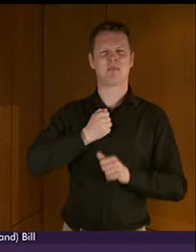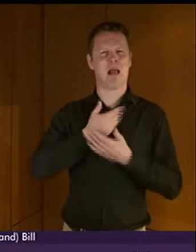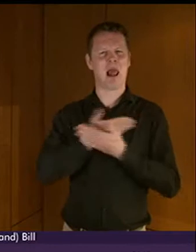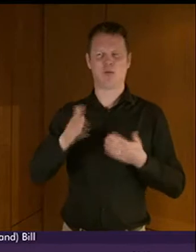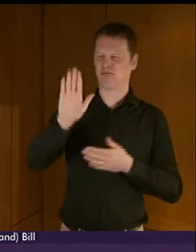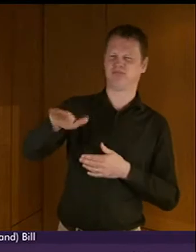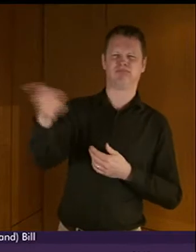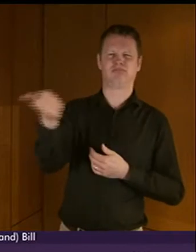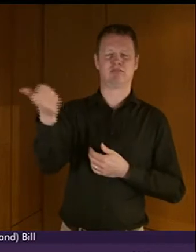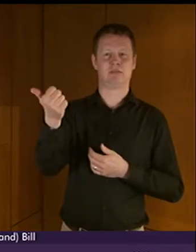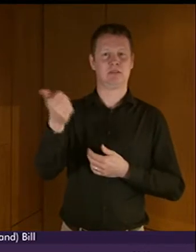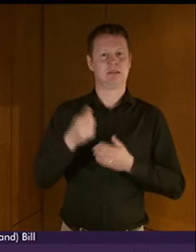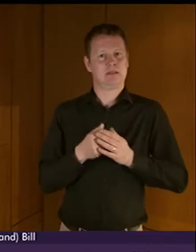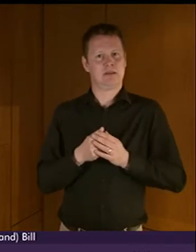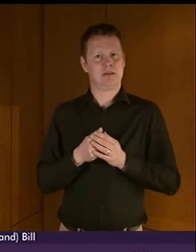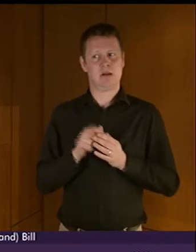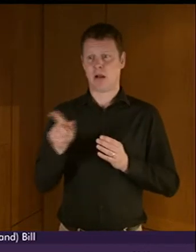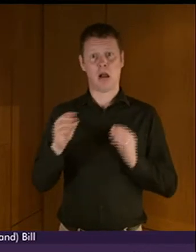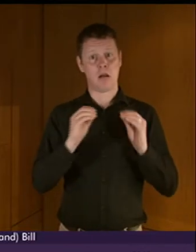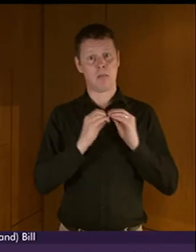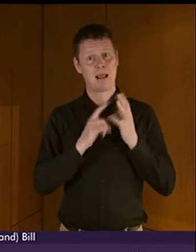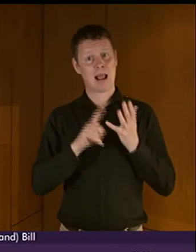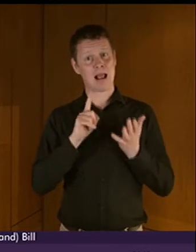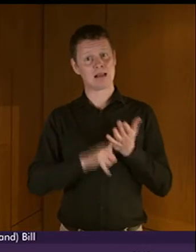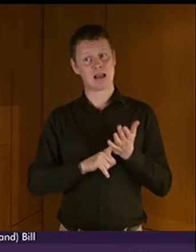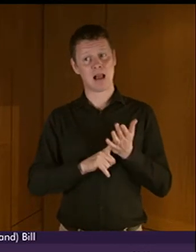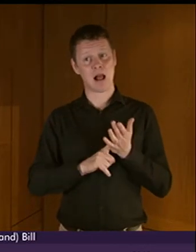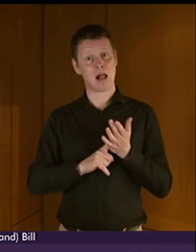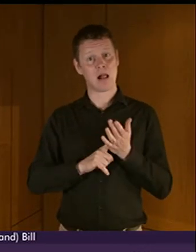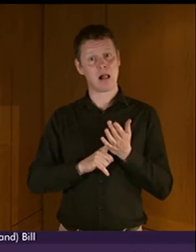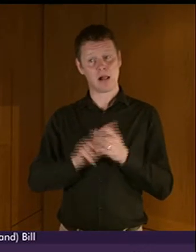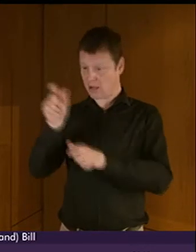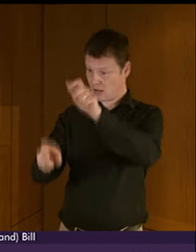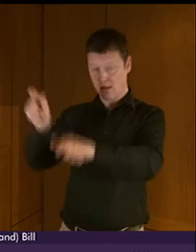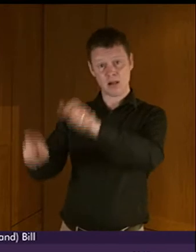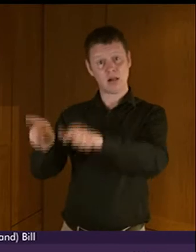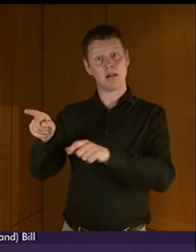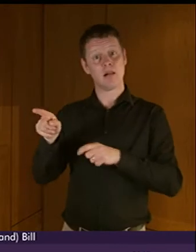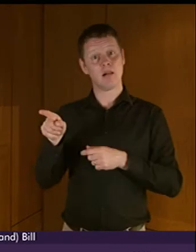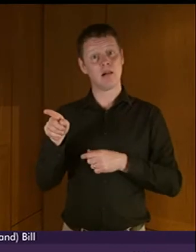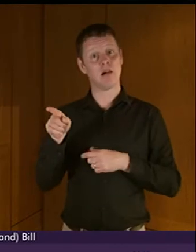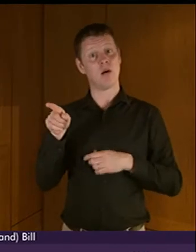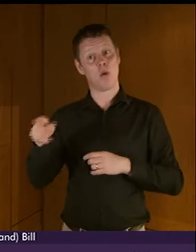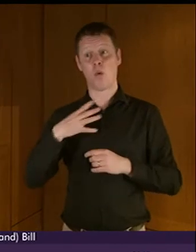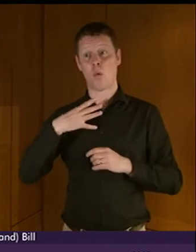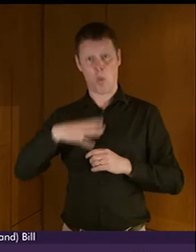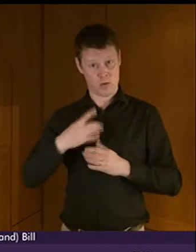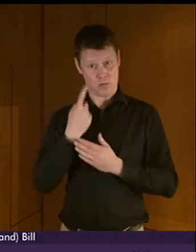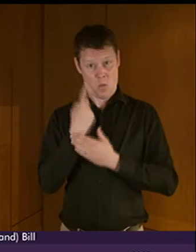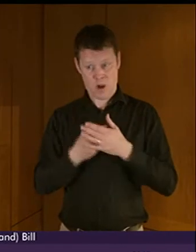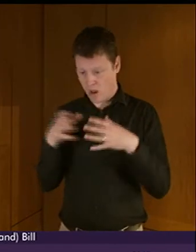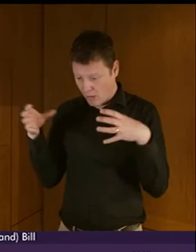BSL users are not wanting to speak to one another or only be able to speak to one another.